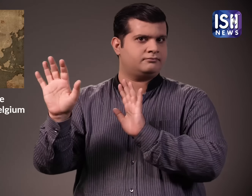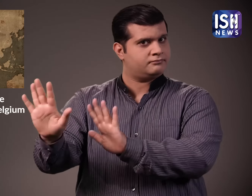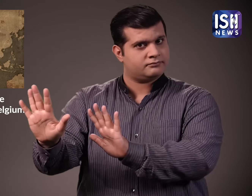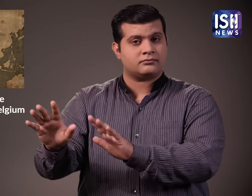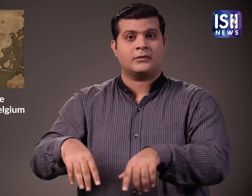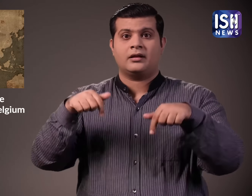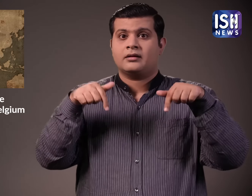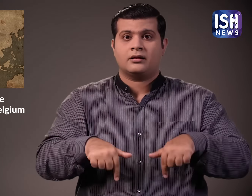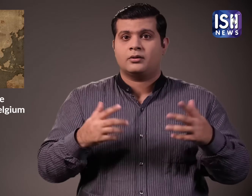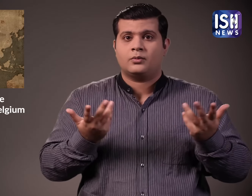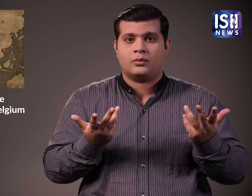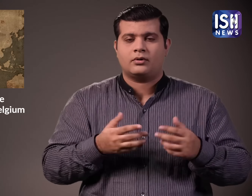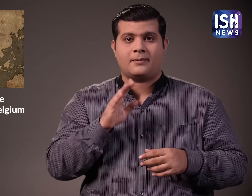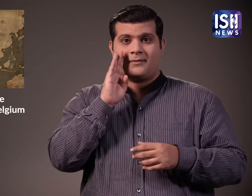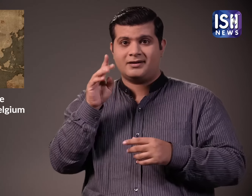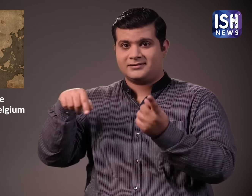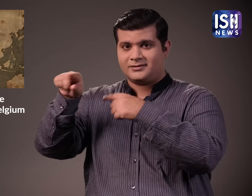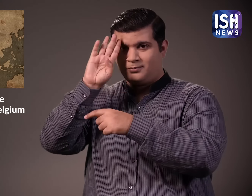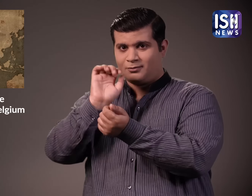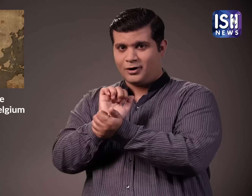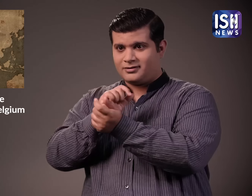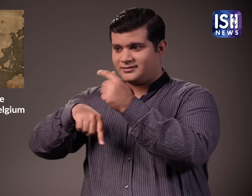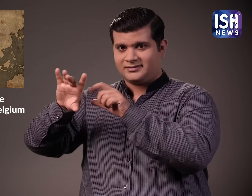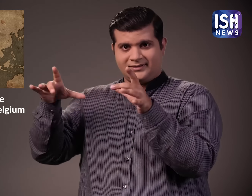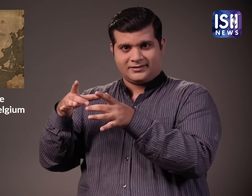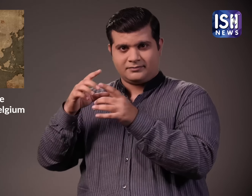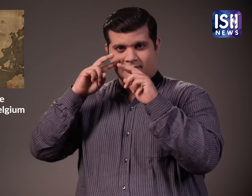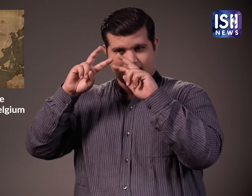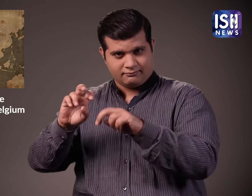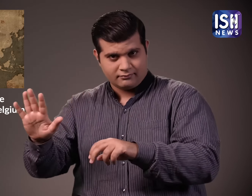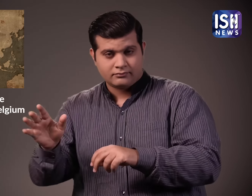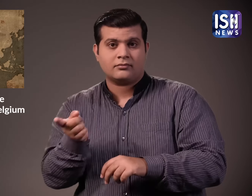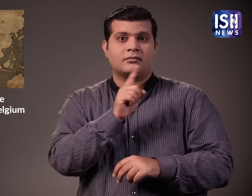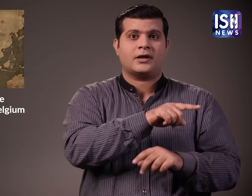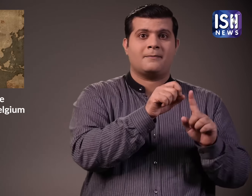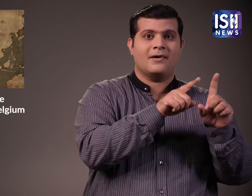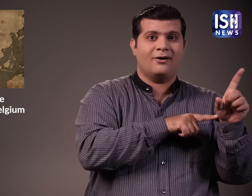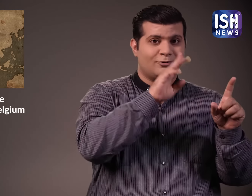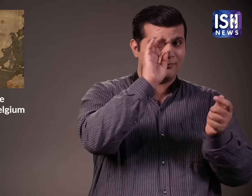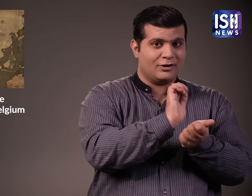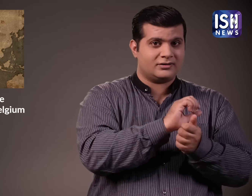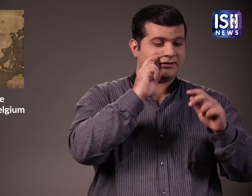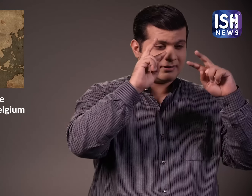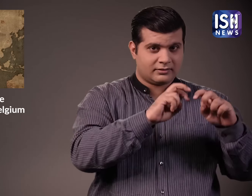They saw all the proof against him and all the dangerous videos as well and he has been remanded in custody. The